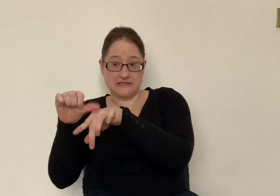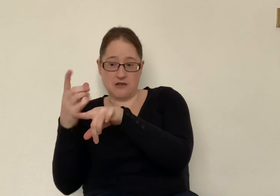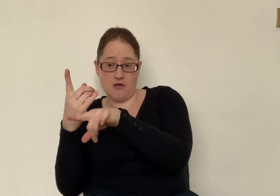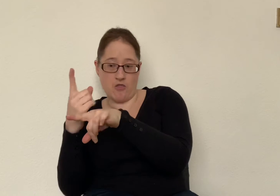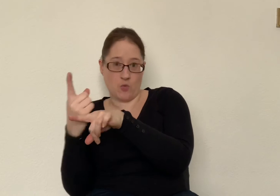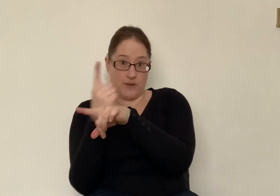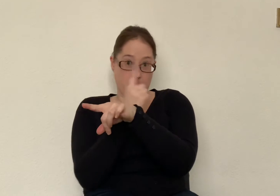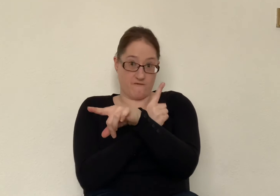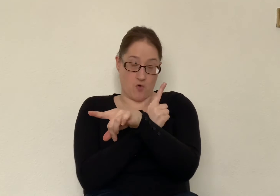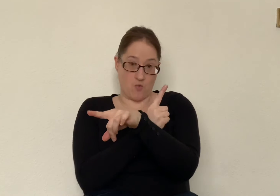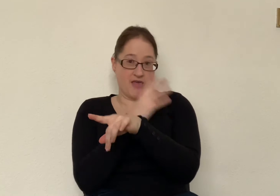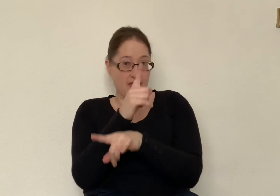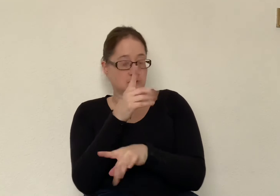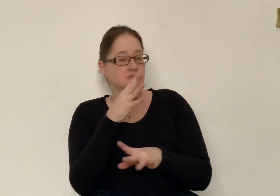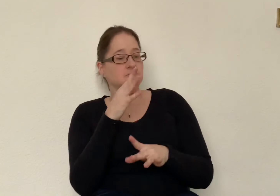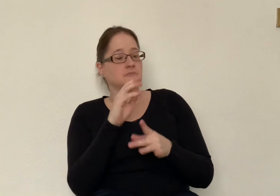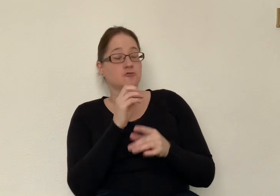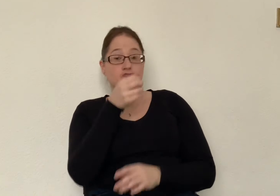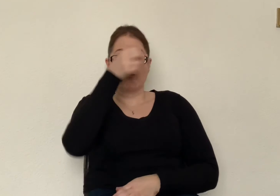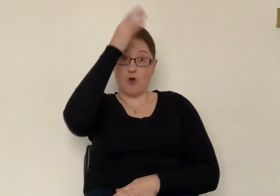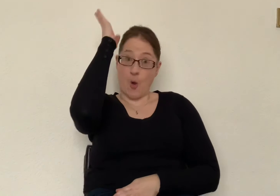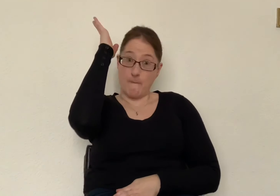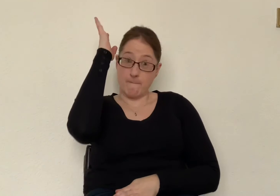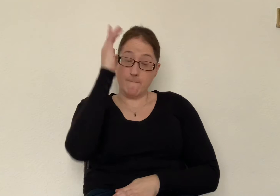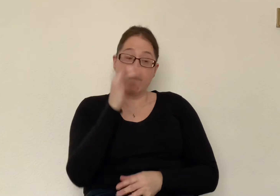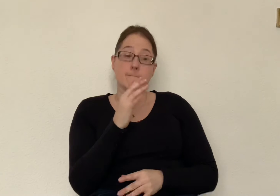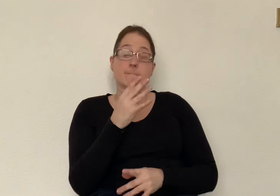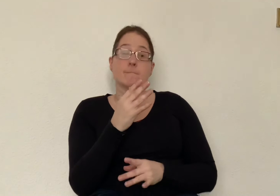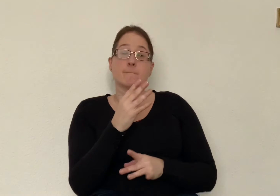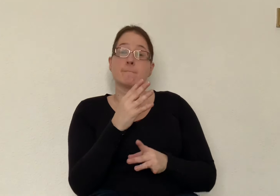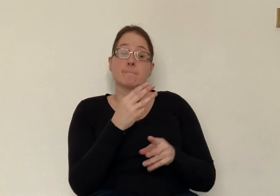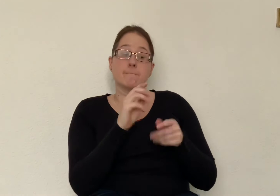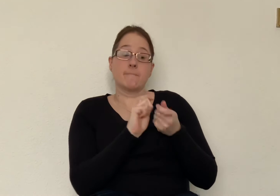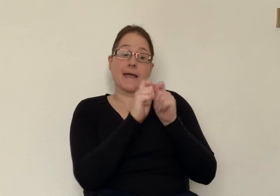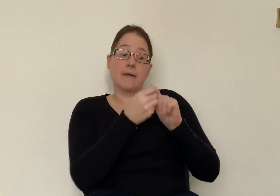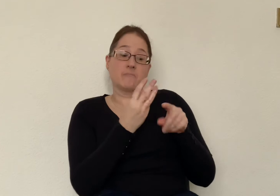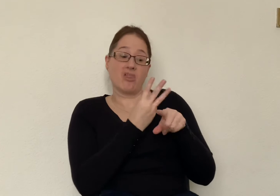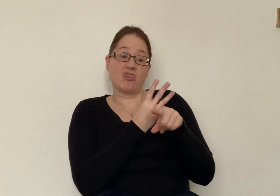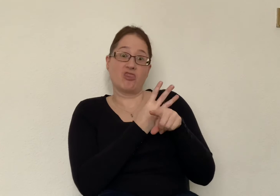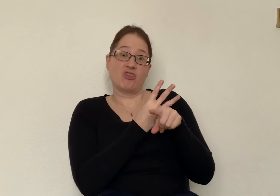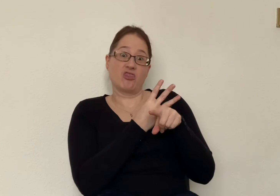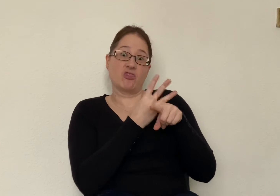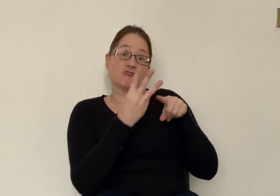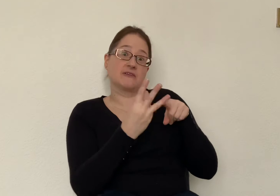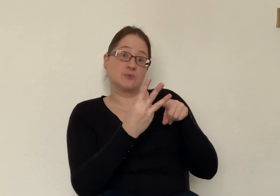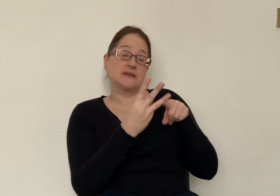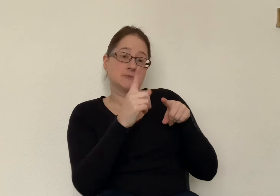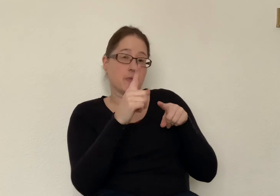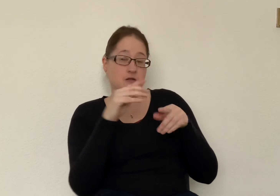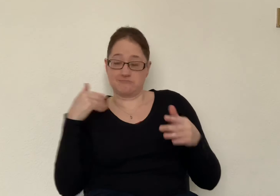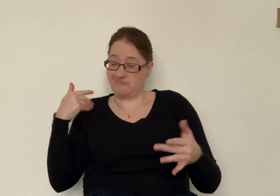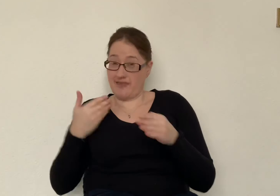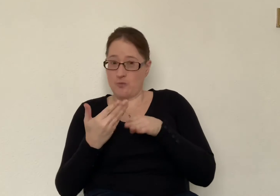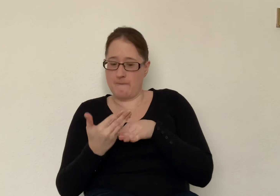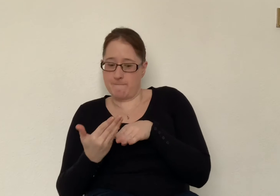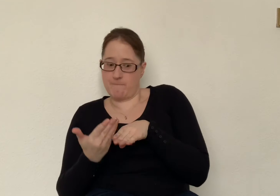and in Rome for a time it was three weeks but by the 4th century when Christianity